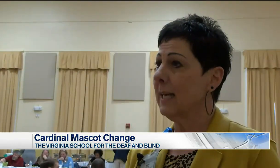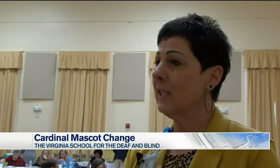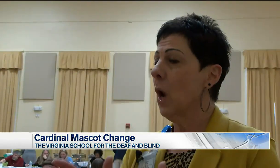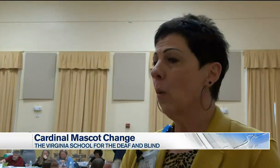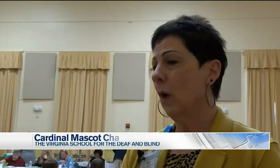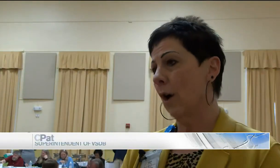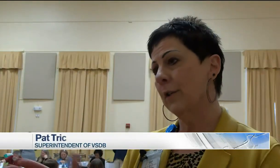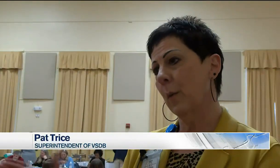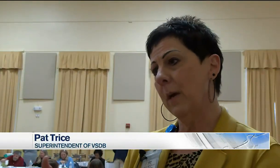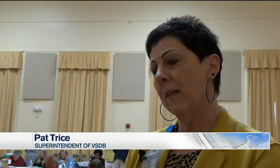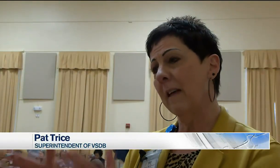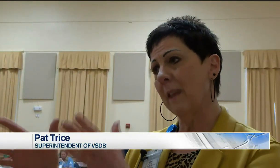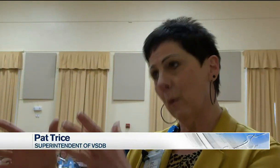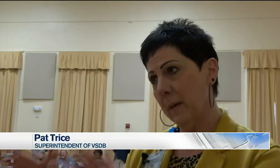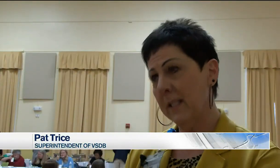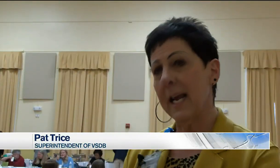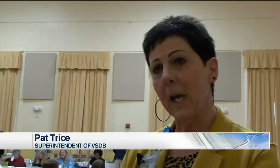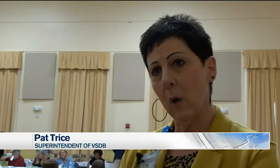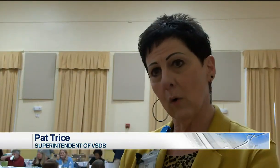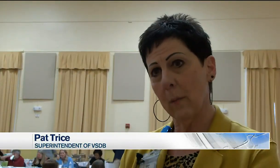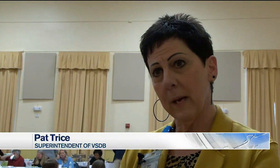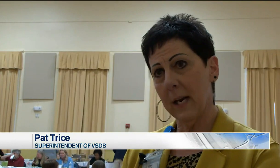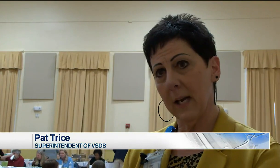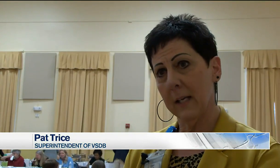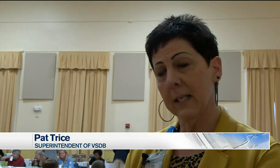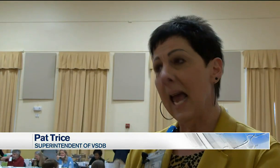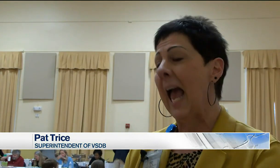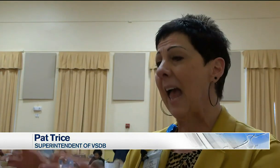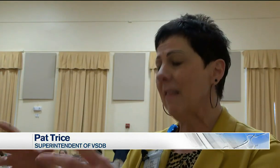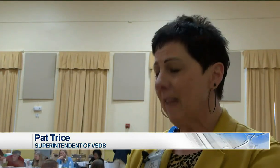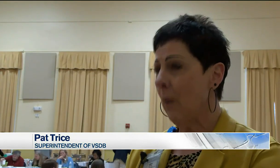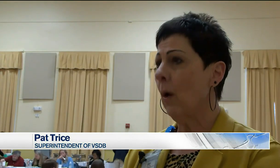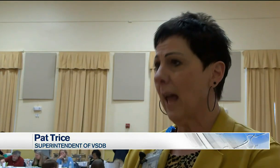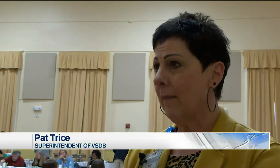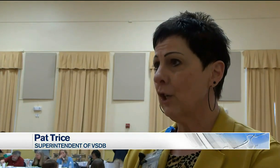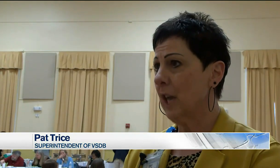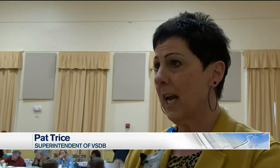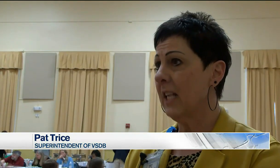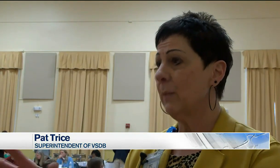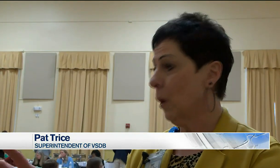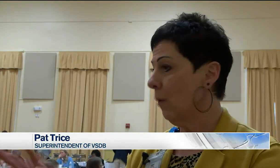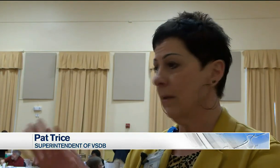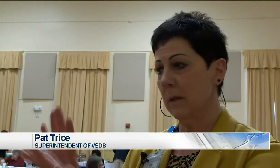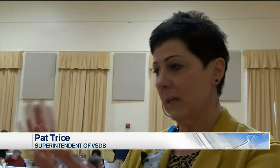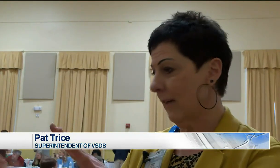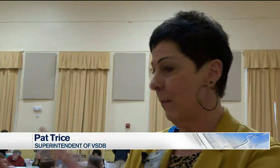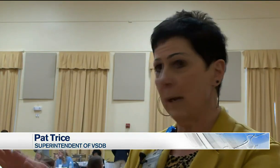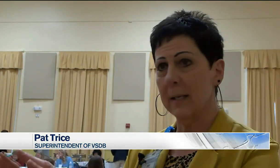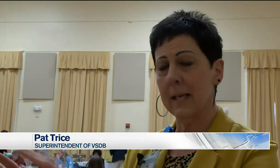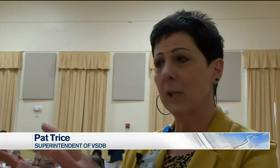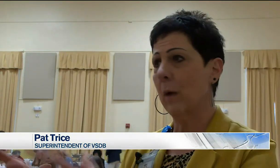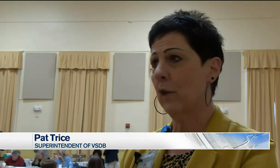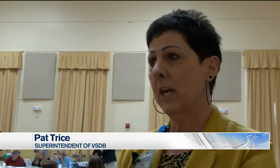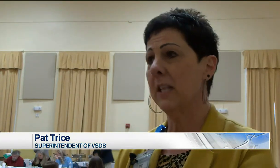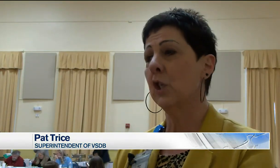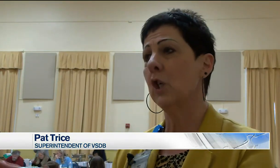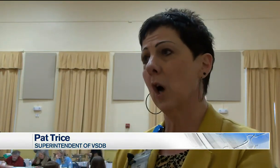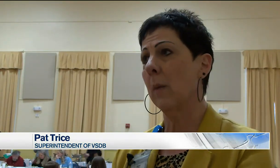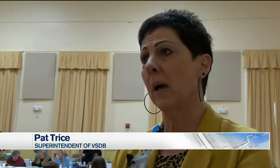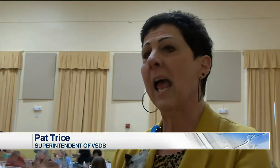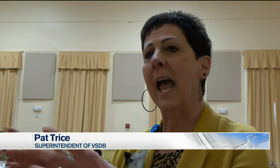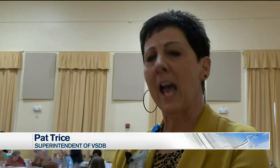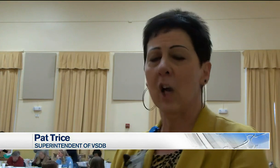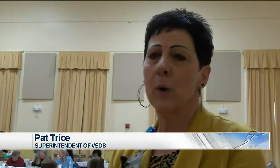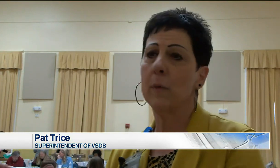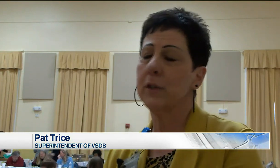process will also be that there will be stakeholder meetings and they will have a chance both the Deaf and Blind Sides will have a chance to